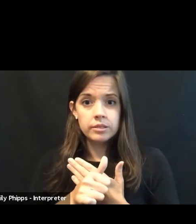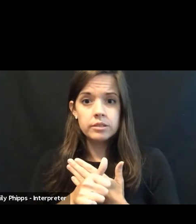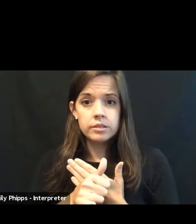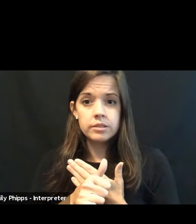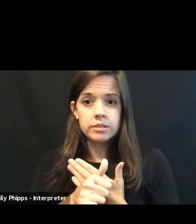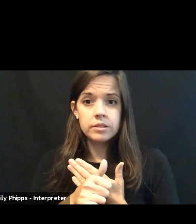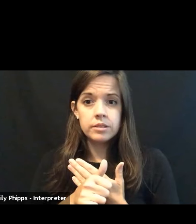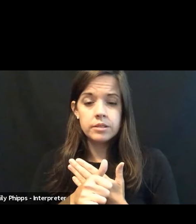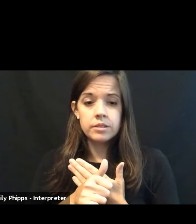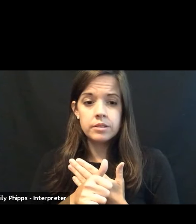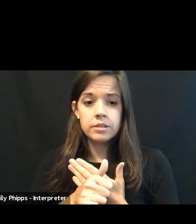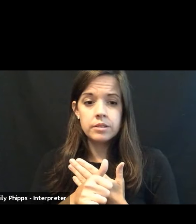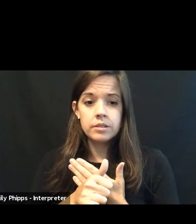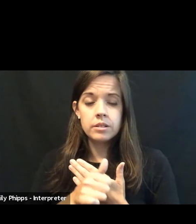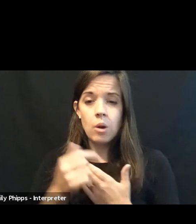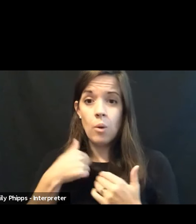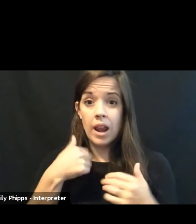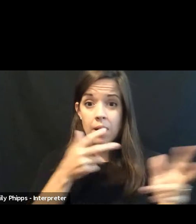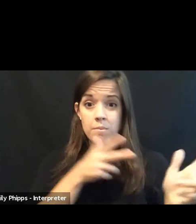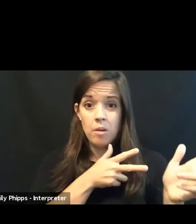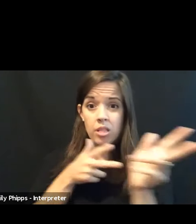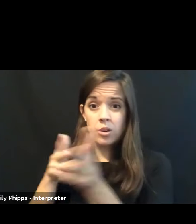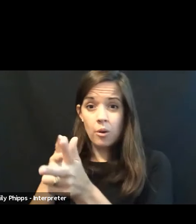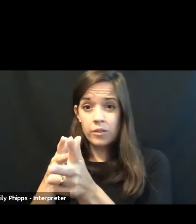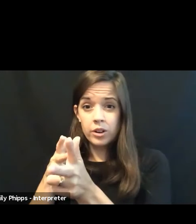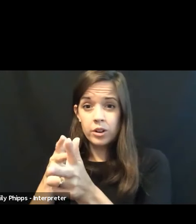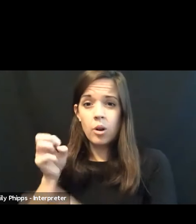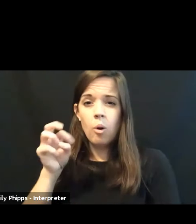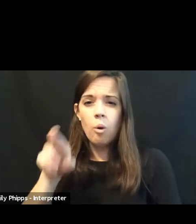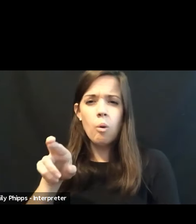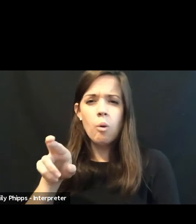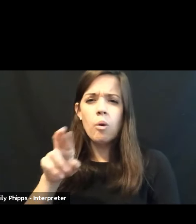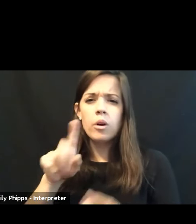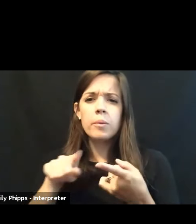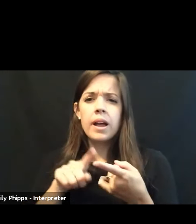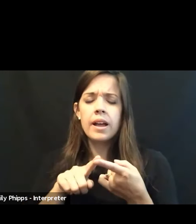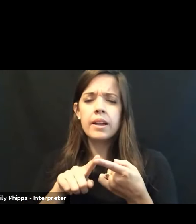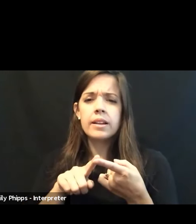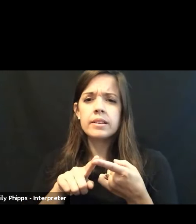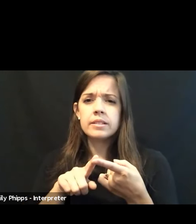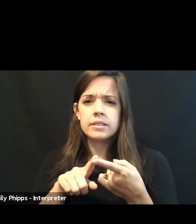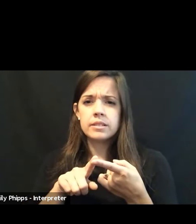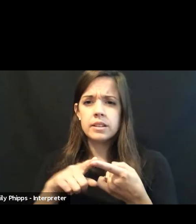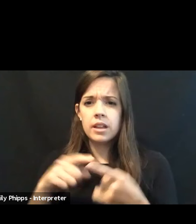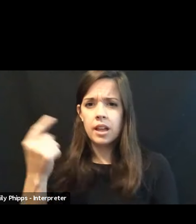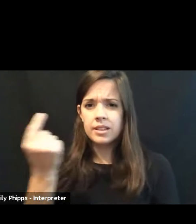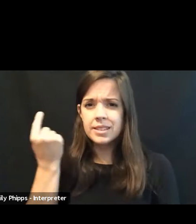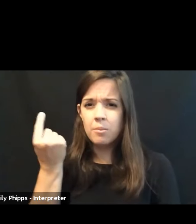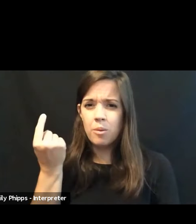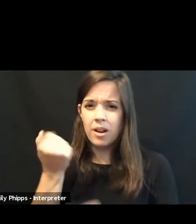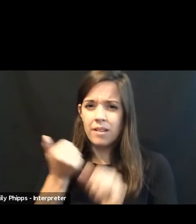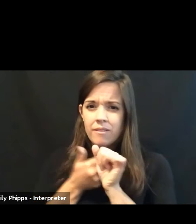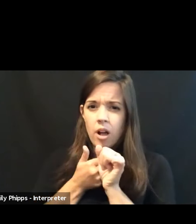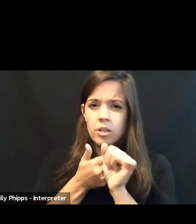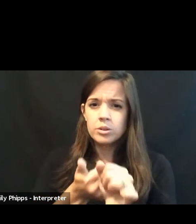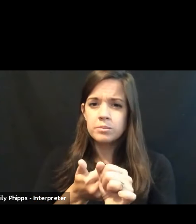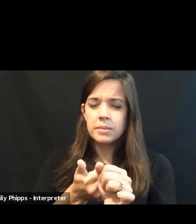When I'm pulled over, or when someone follows me in a store,